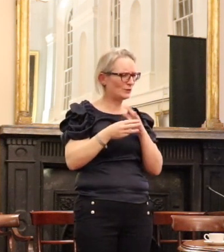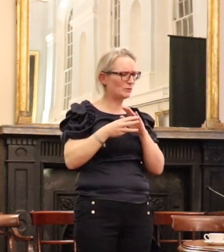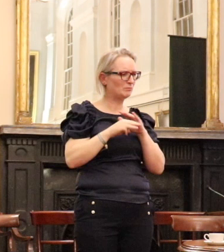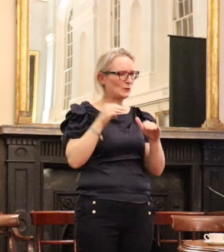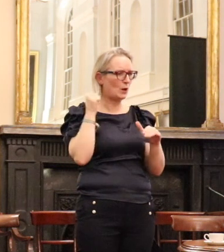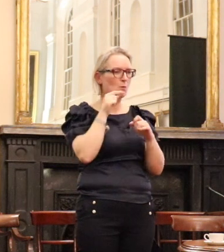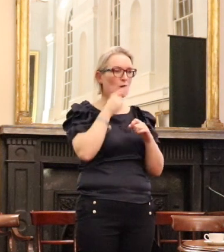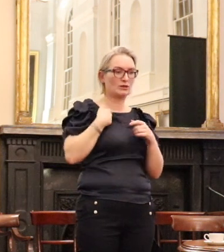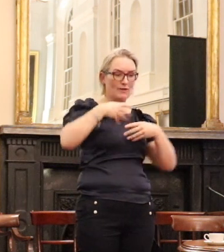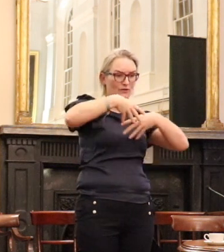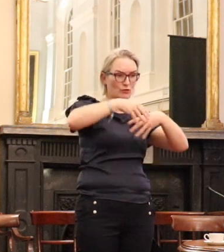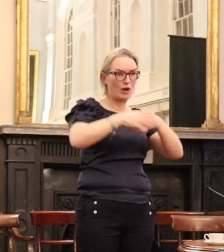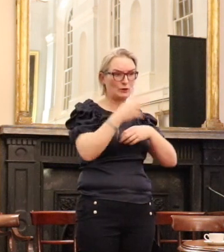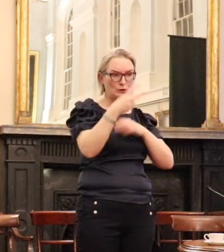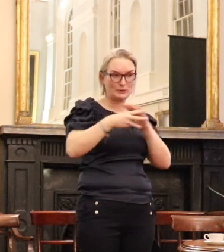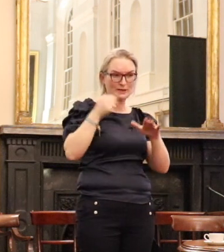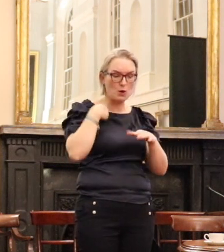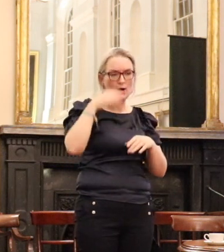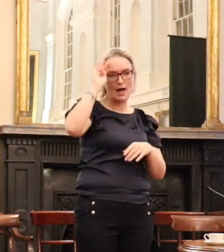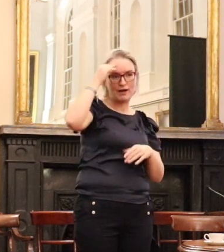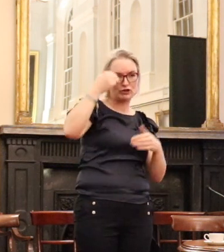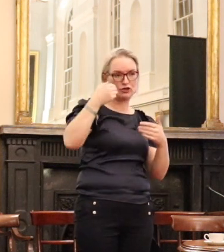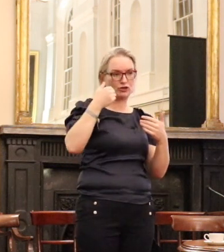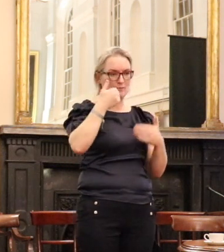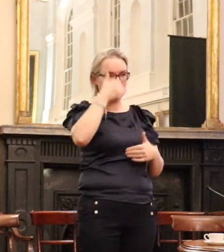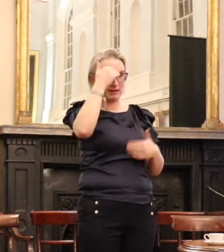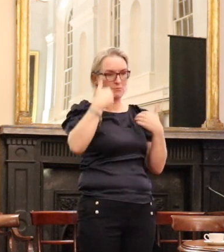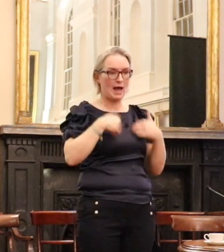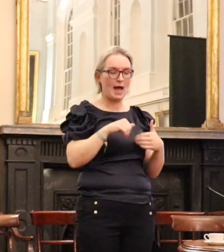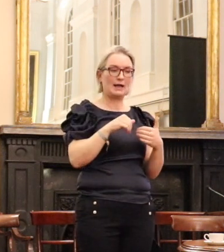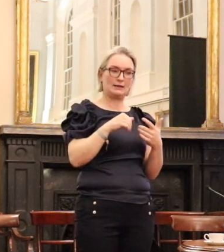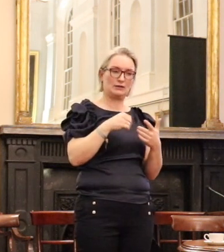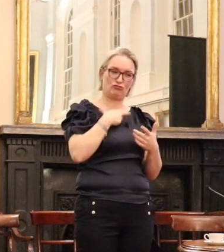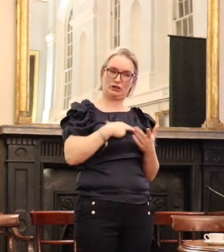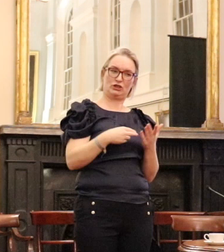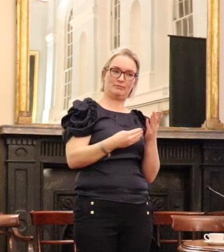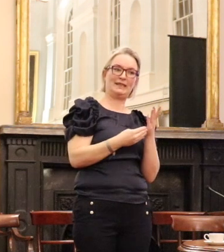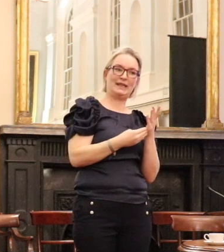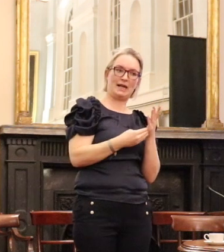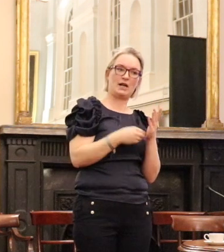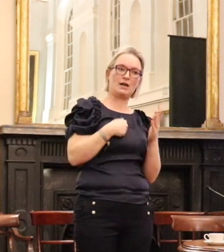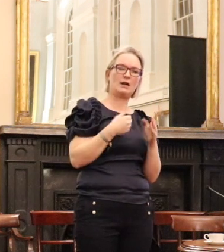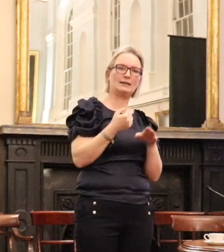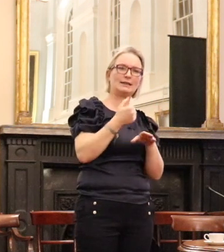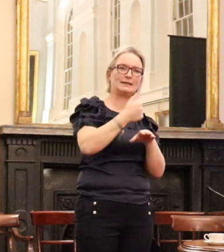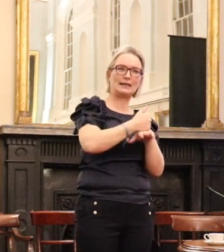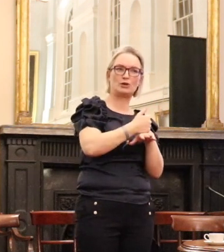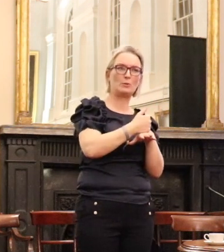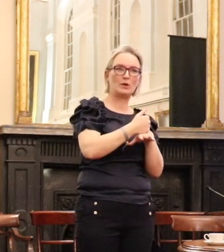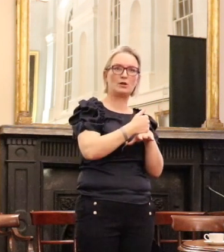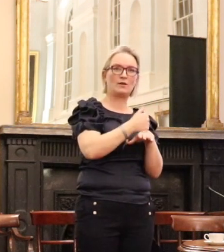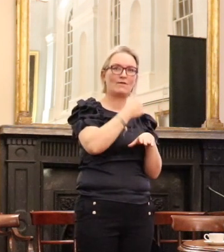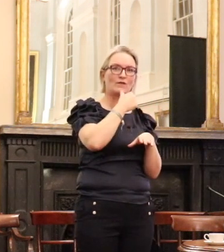senator. He's an Irish-American man who's a billionaire and he set up a foundation for the dispersal for 7 billion